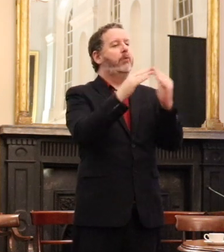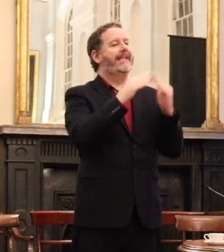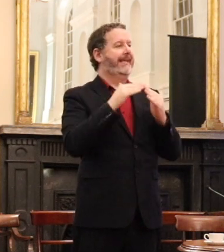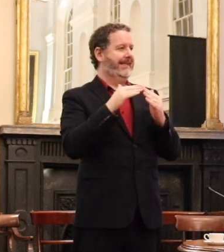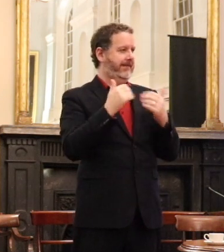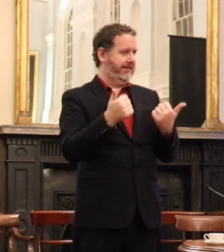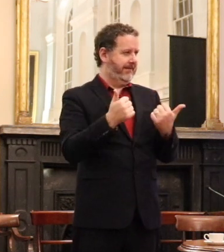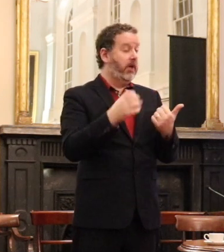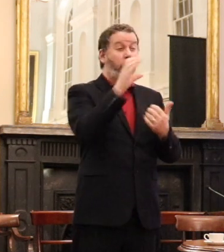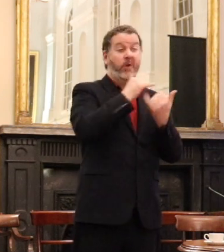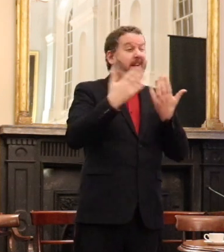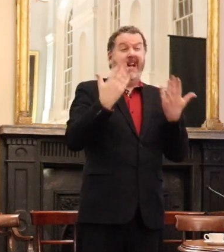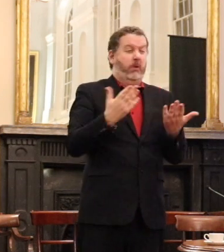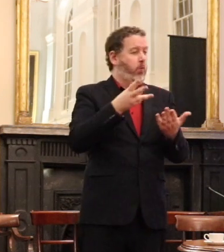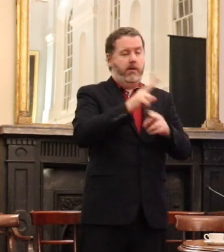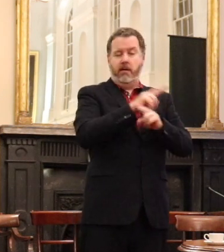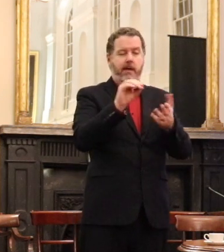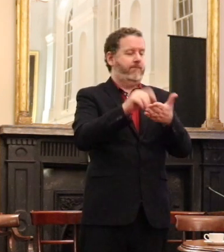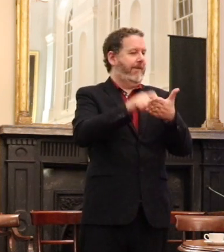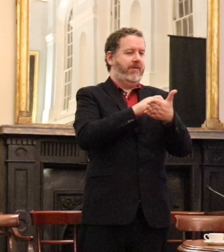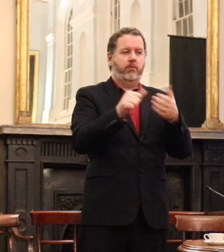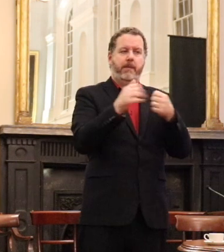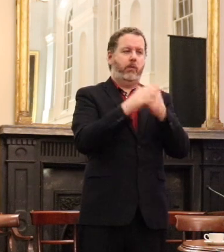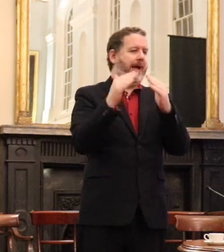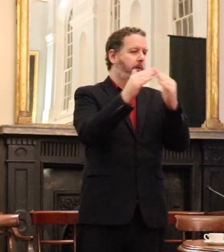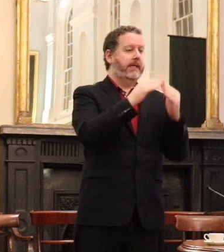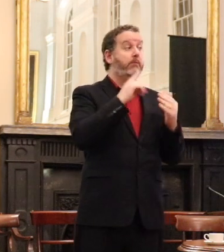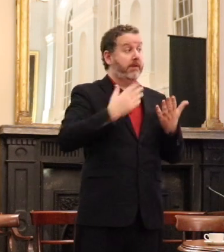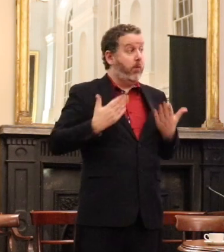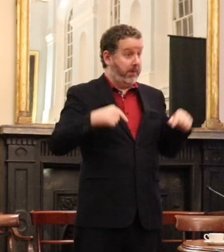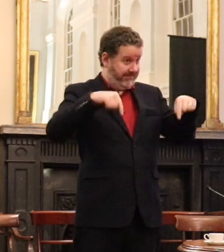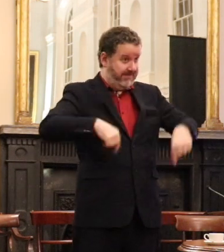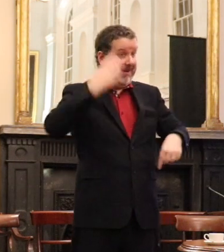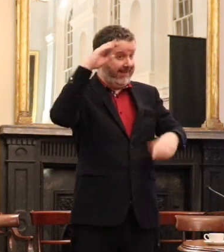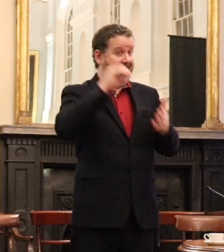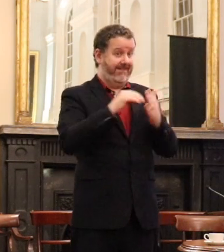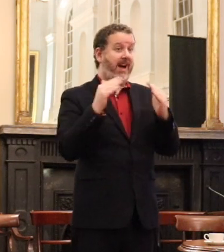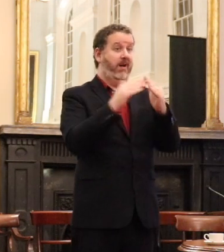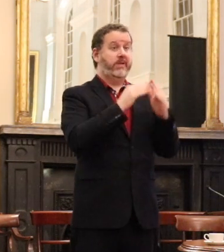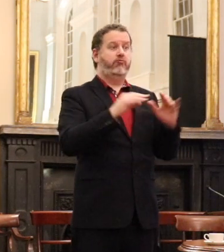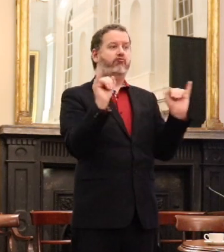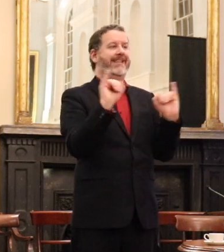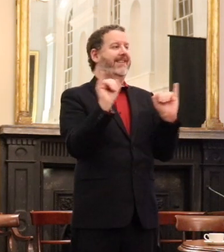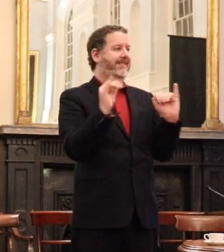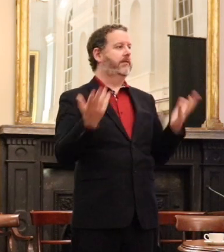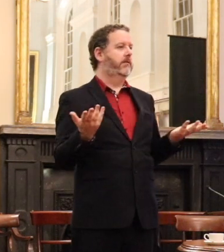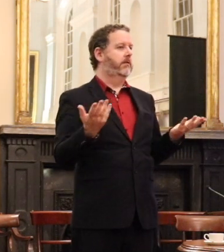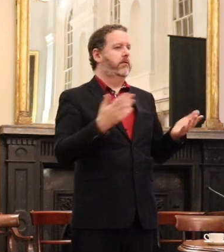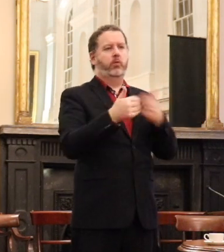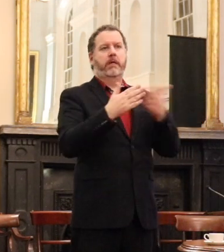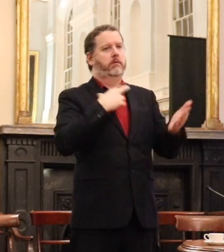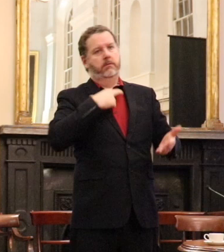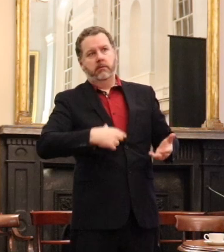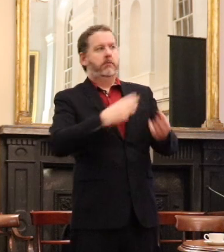housing referendum. But what there is a housing referendum is a housing crisis. And it's a crisis that actually crosses all the socio-economic barriers